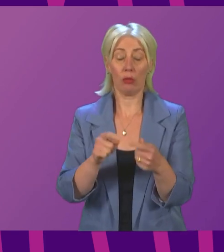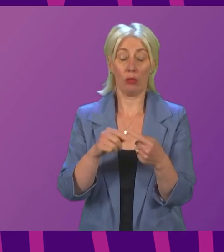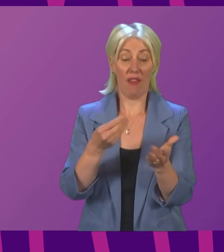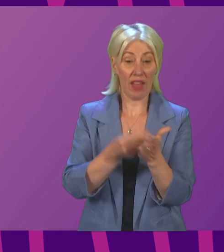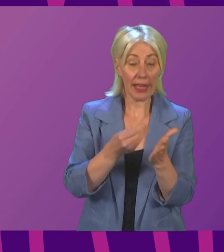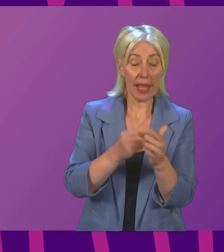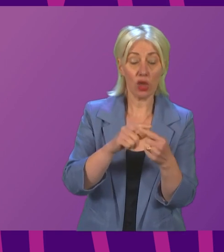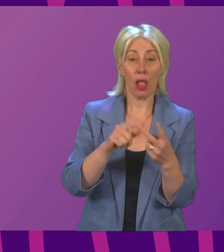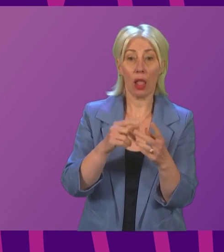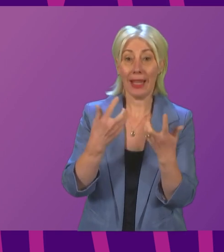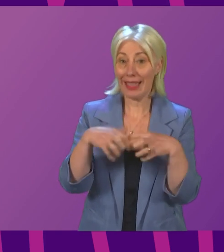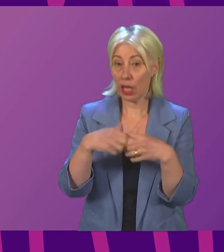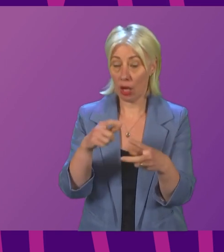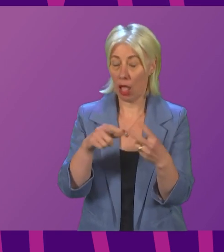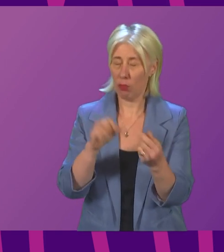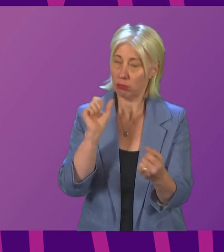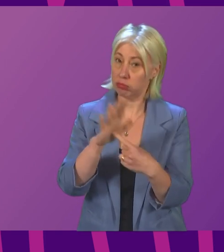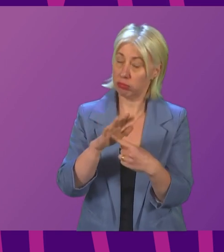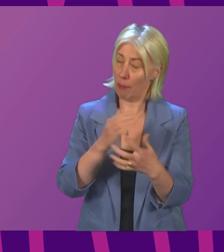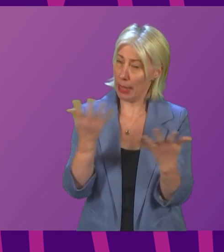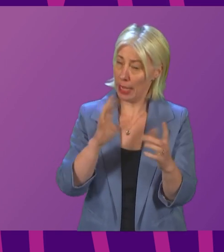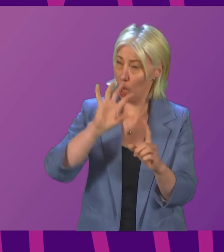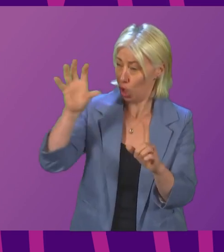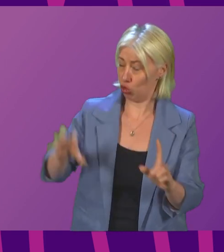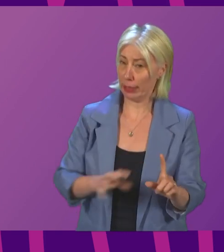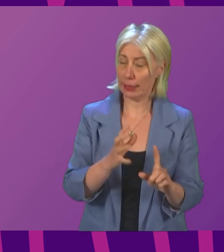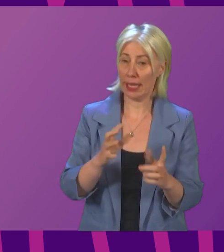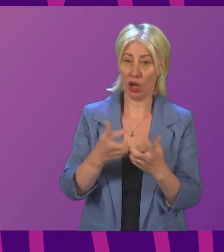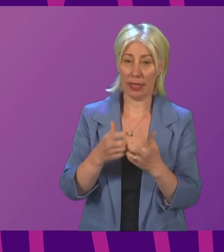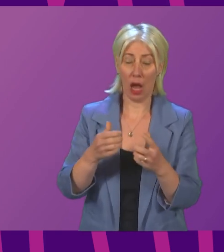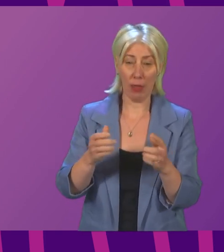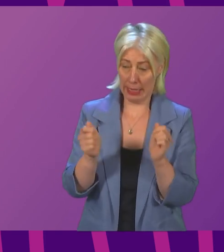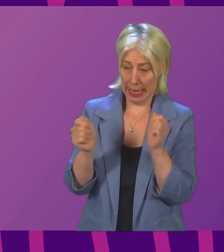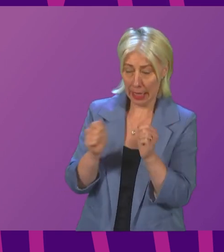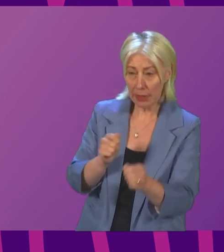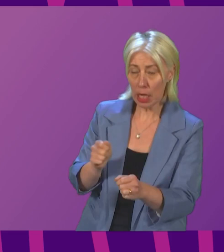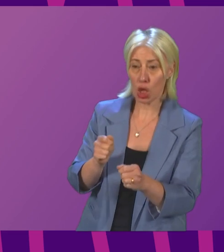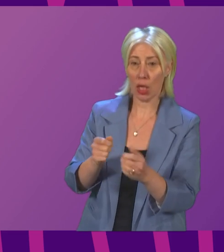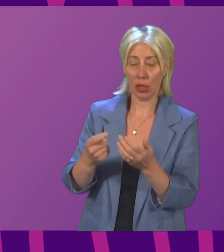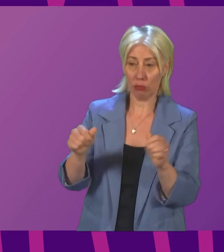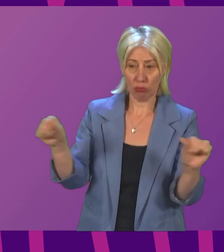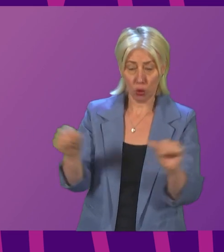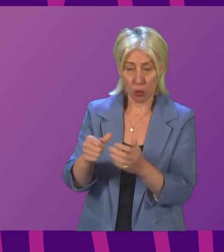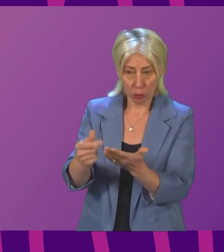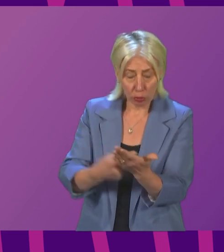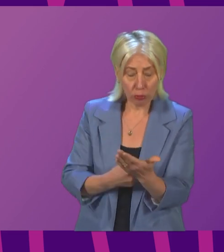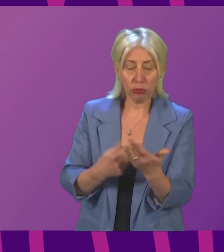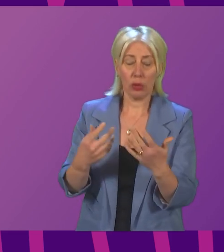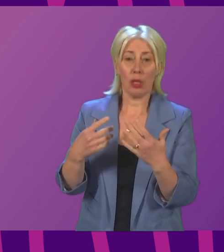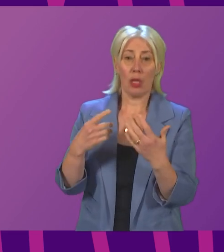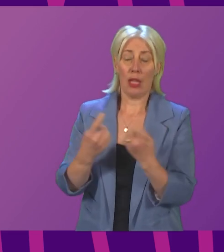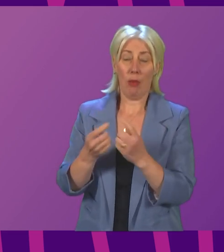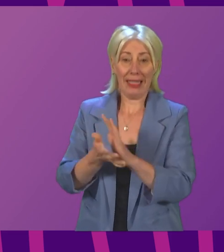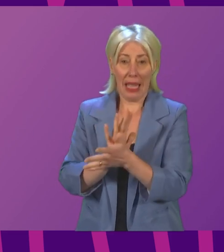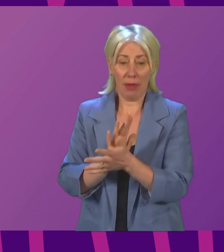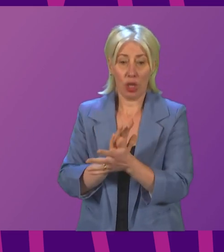technical, will be crucial for many countries in terms of mitigation, adaptation and loss and damage. The UN